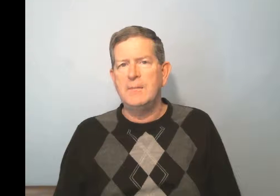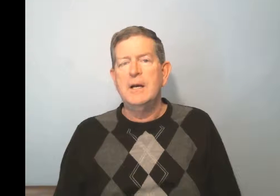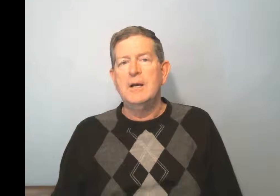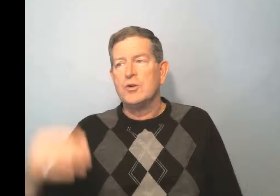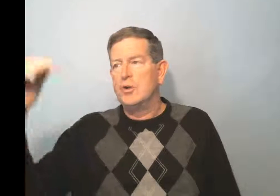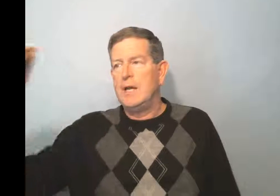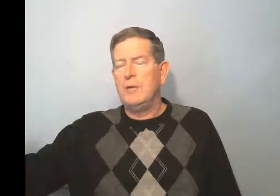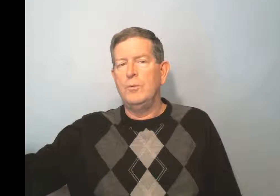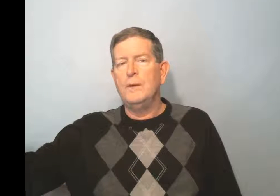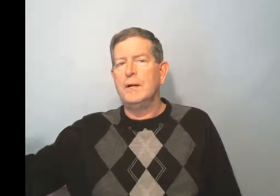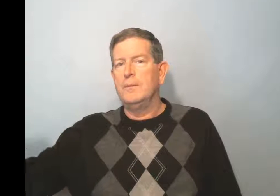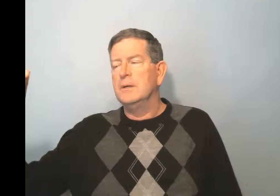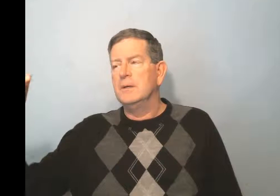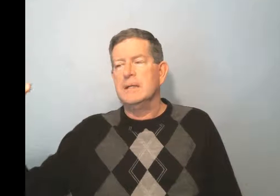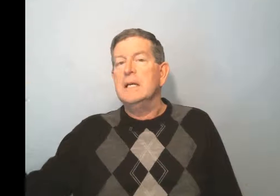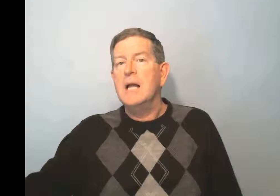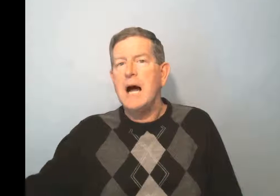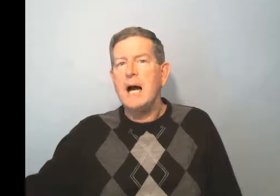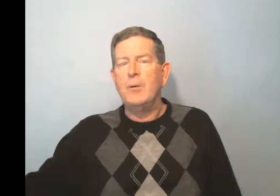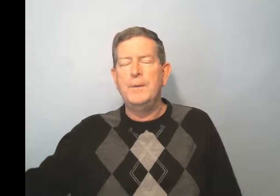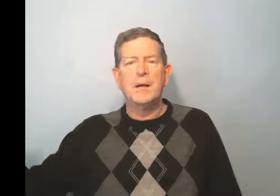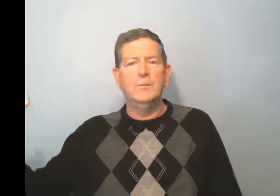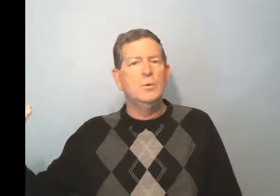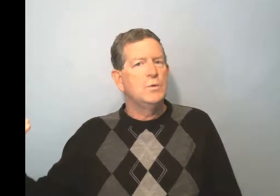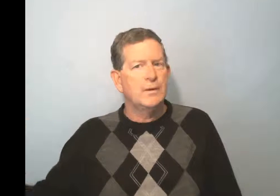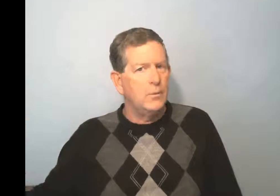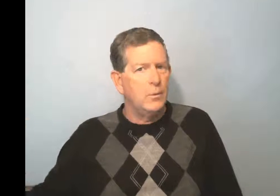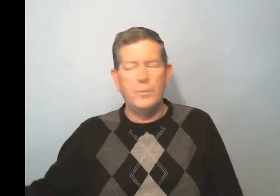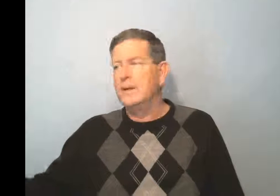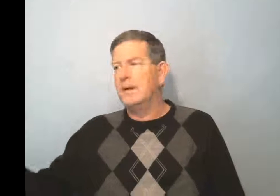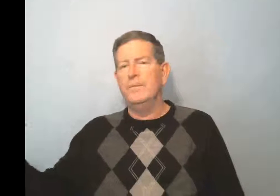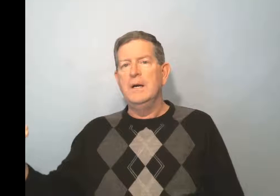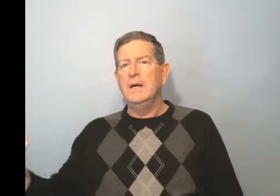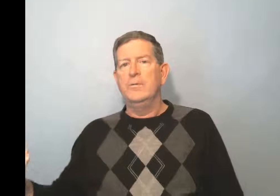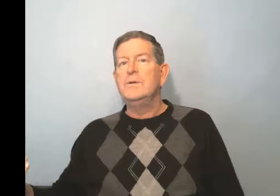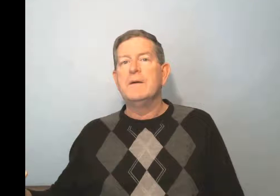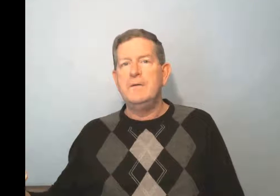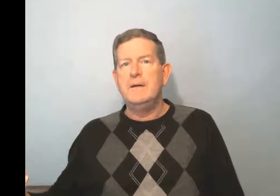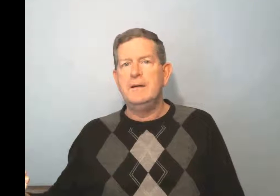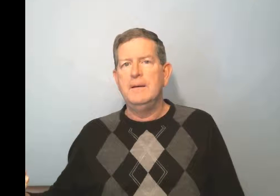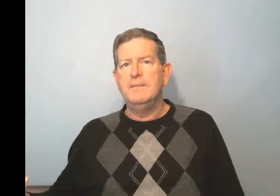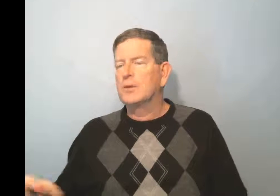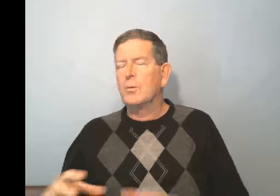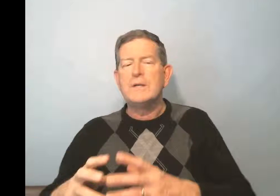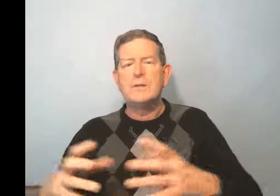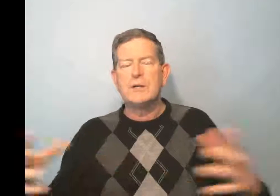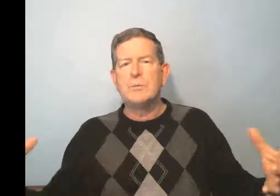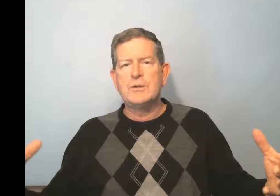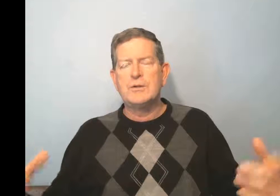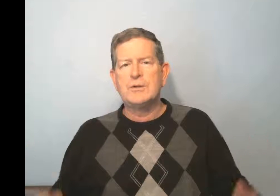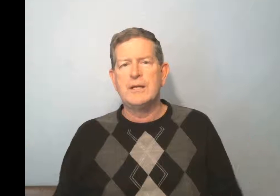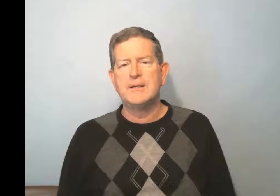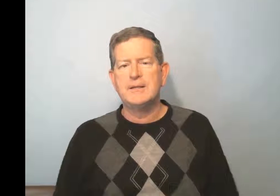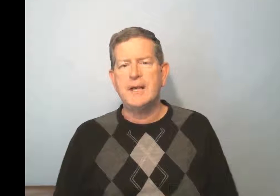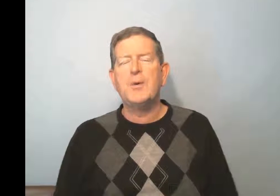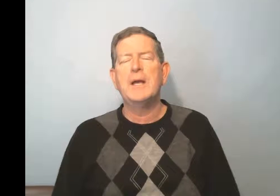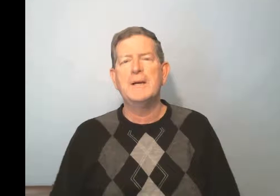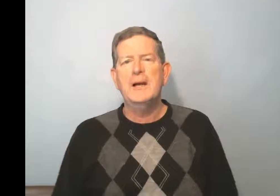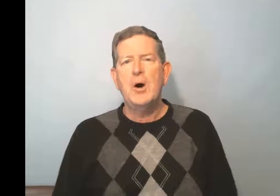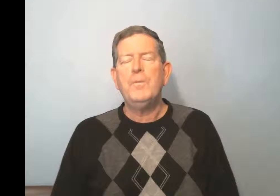J'ai will become, il a will become, nous avons will become, vous avez, but the rest of the expression stays the same. Okay. Hopefully